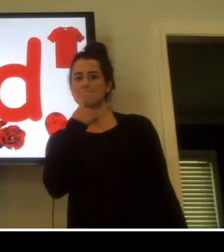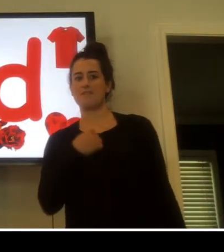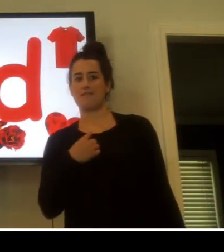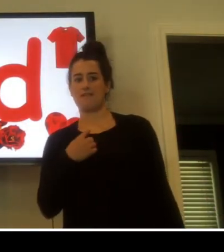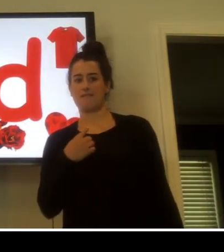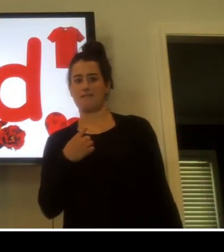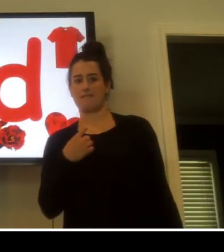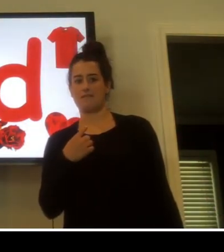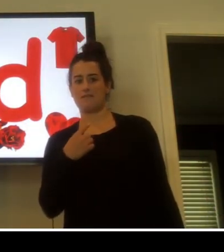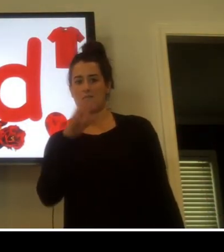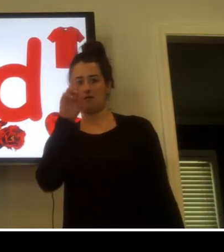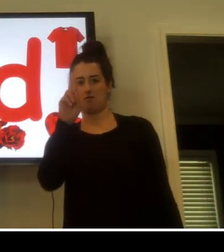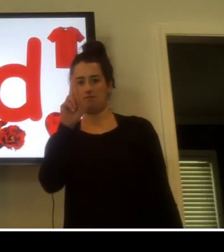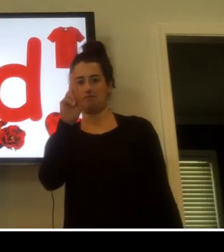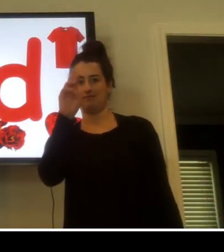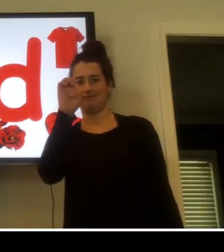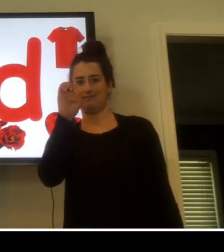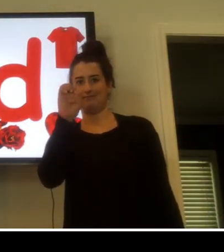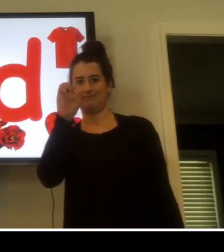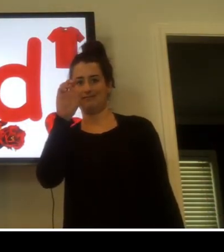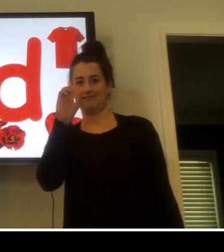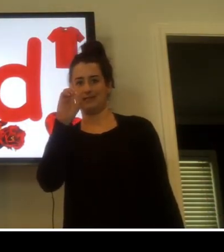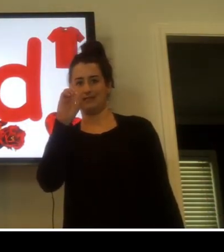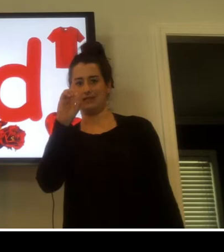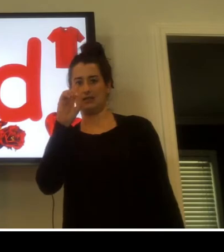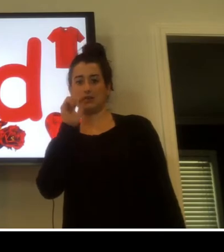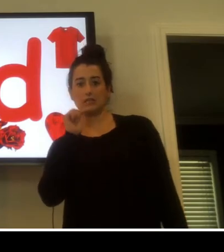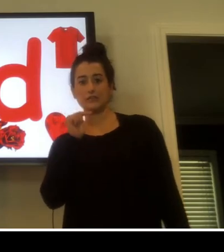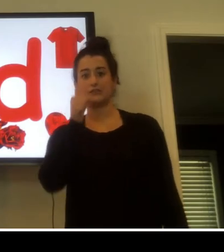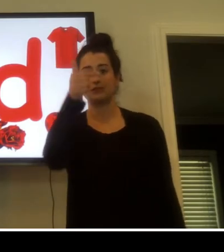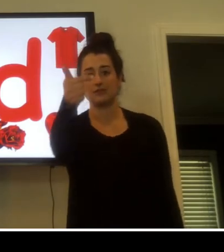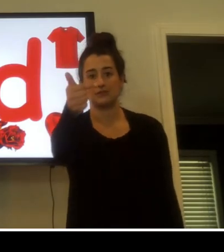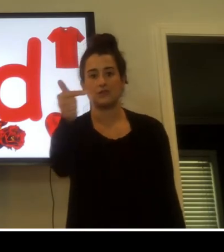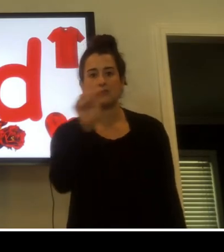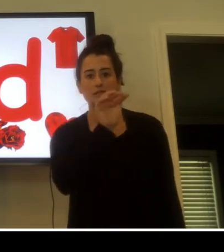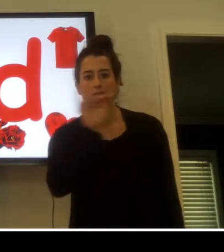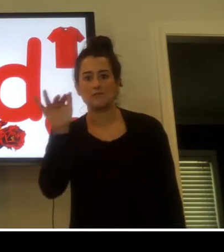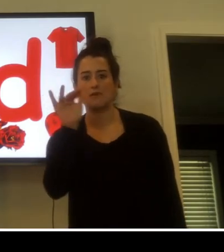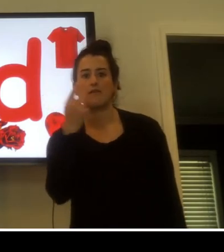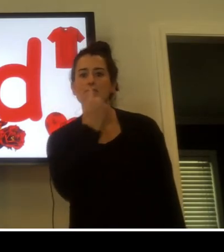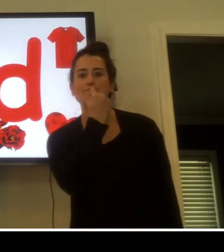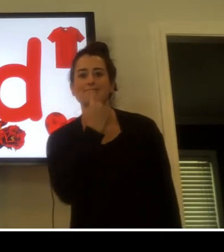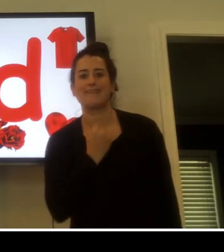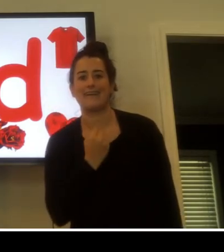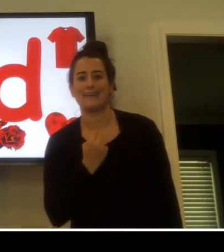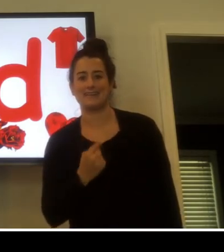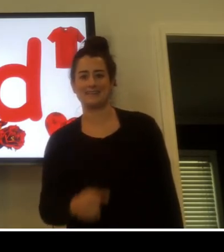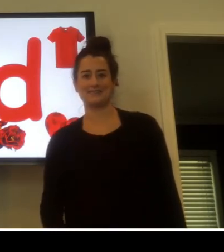Red. R-E-D. Your turn. Spell the word, red.